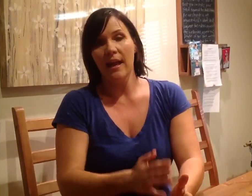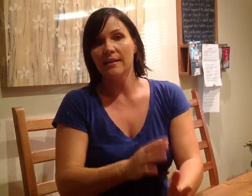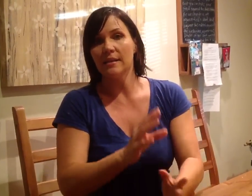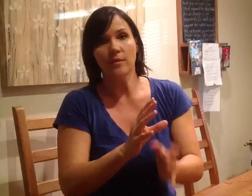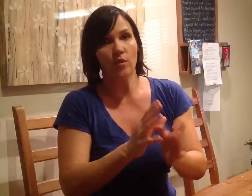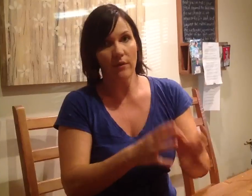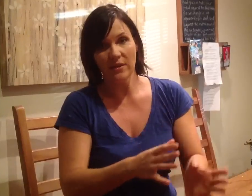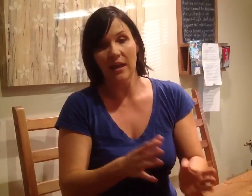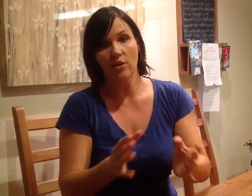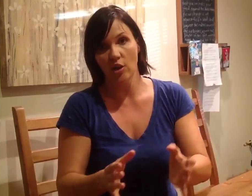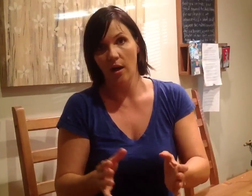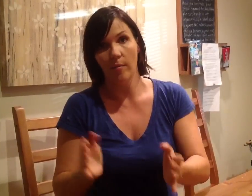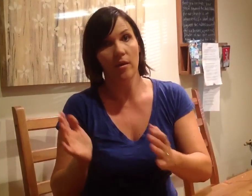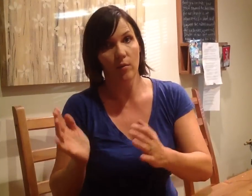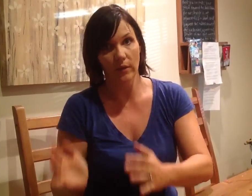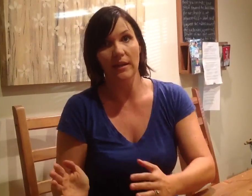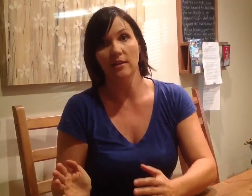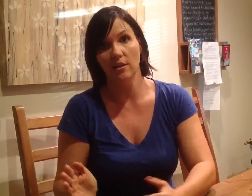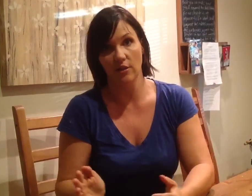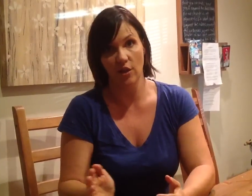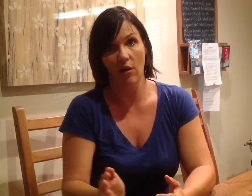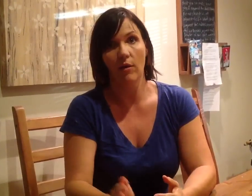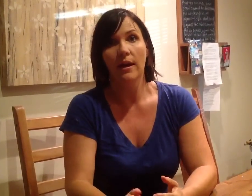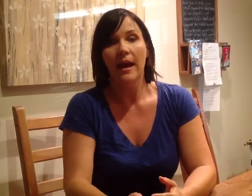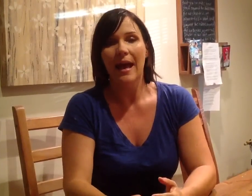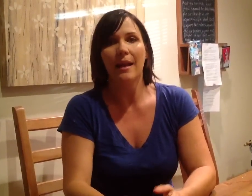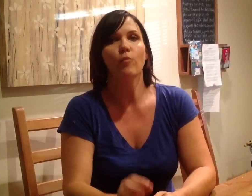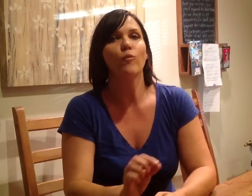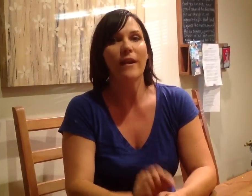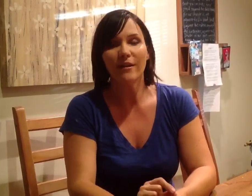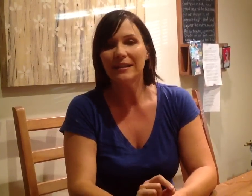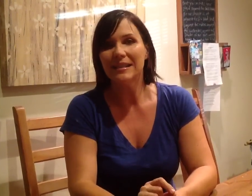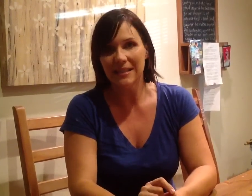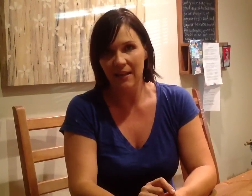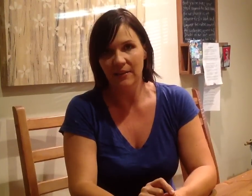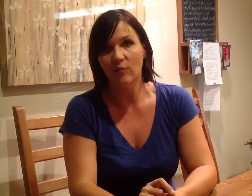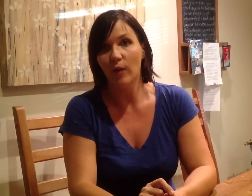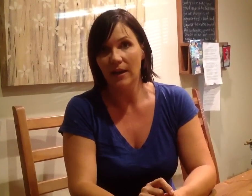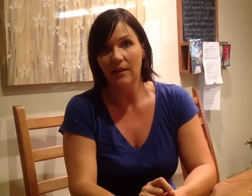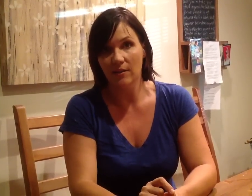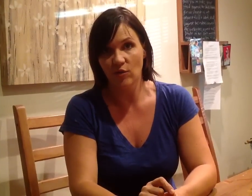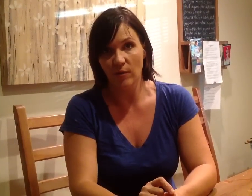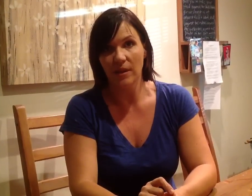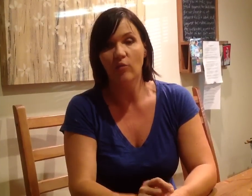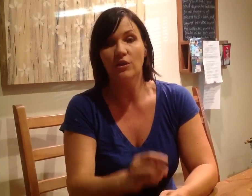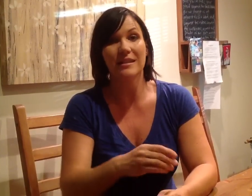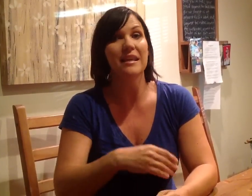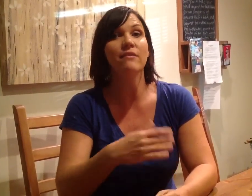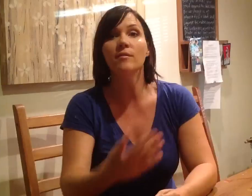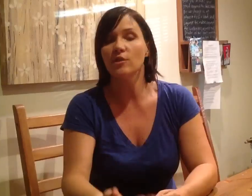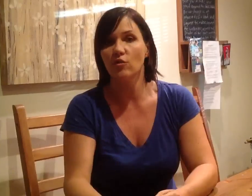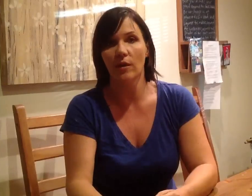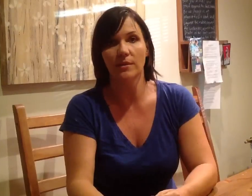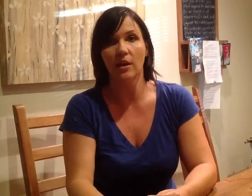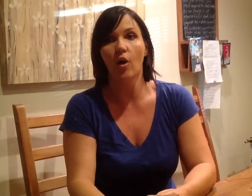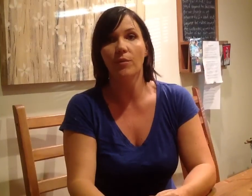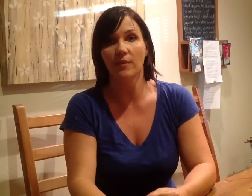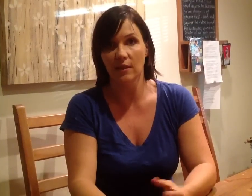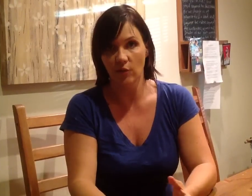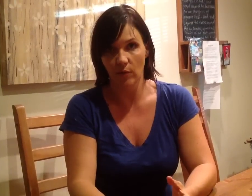has some sort of tech job related to the show. And I'm very detailed in writing in the script. I don't just give them a script and hope that they do it